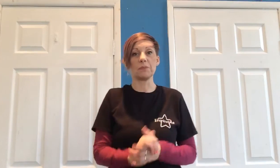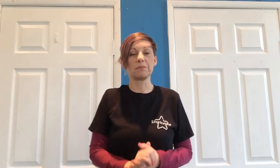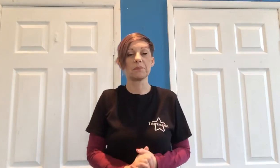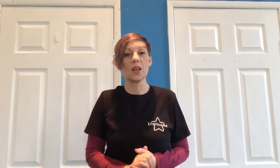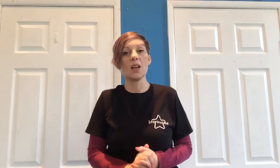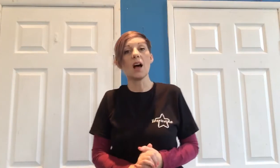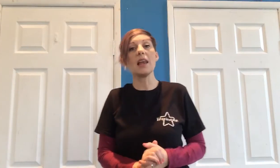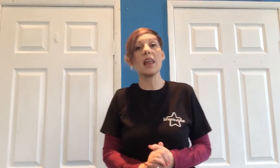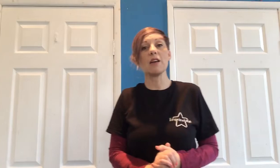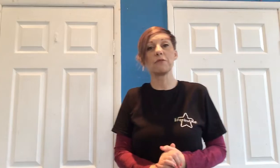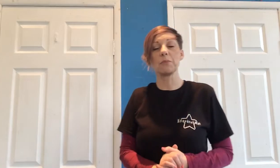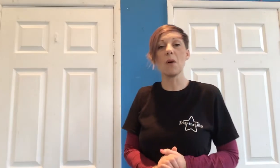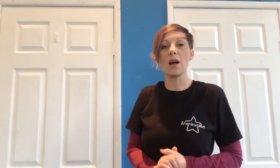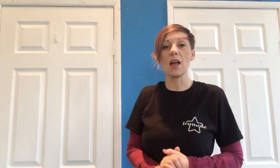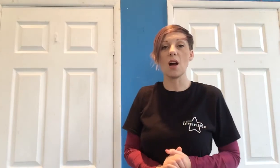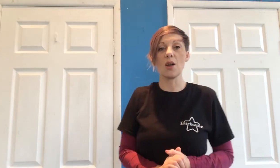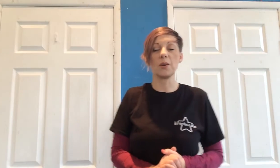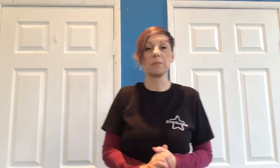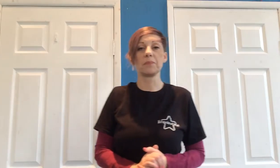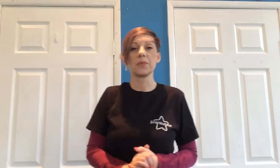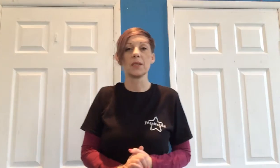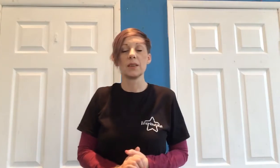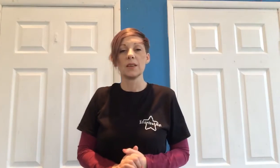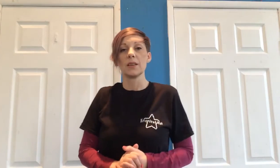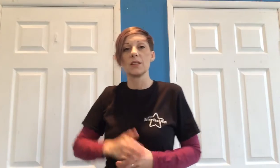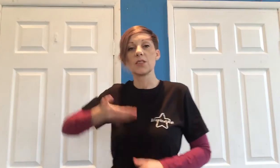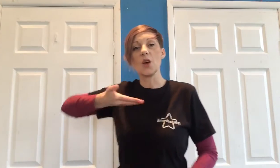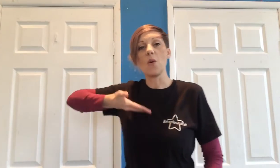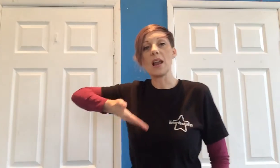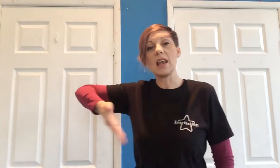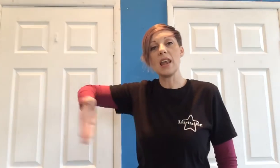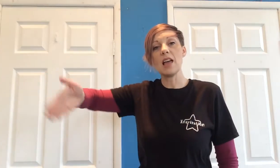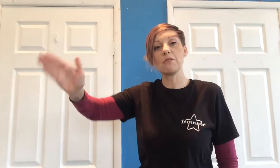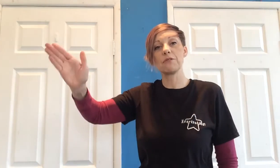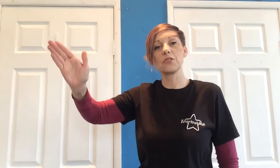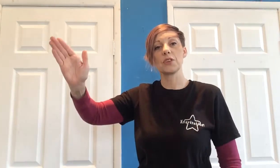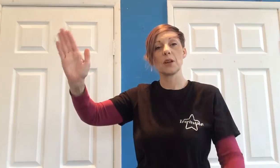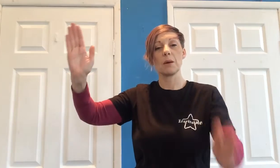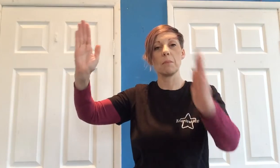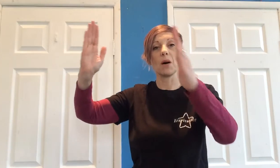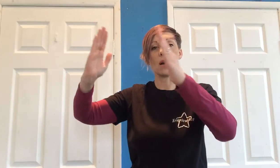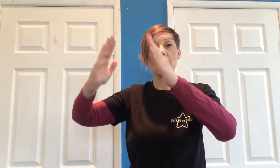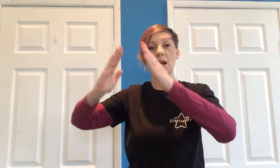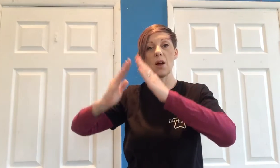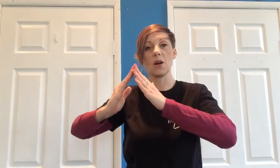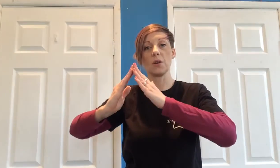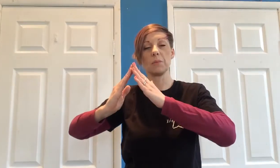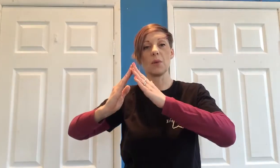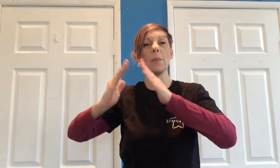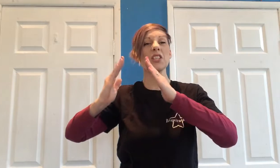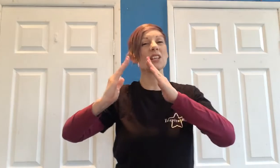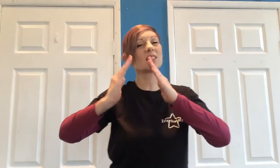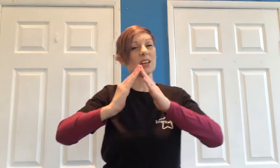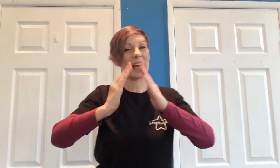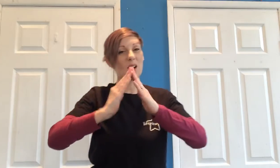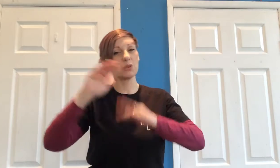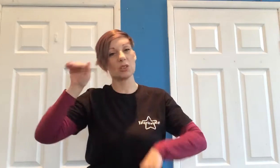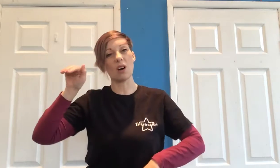I left my home home so I left my home I'm actually going to sign house not